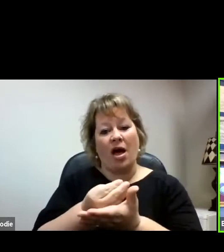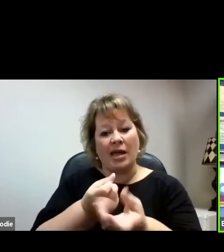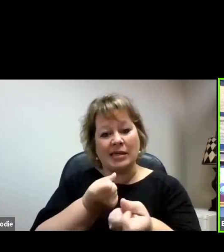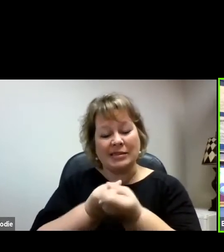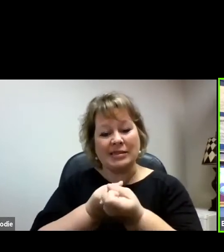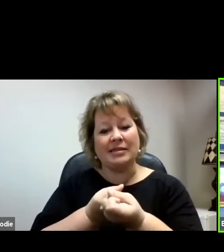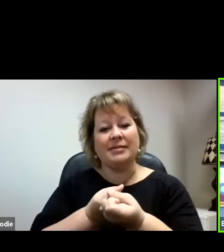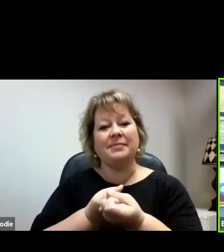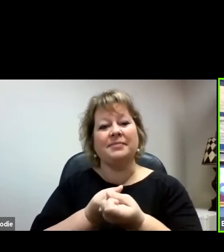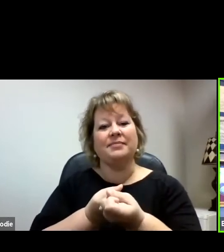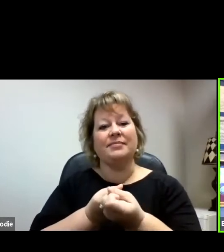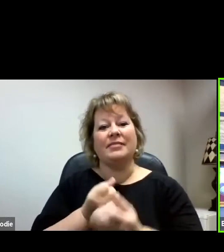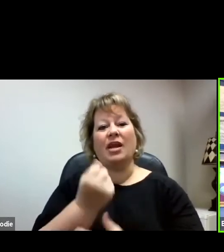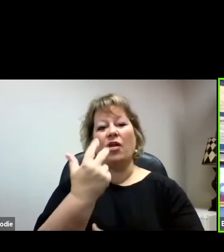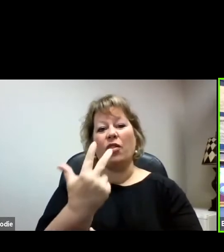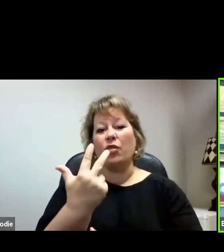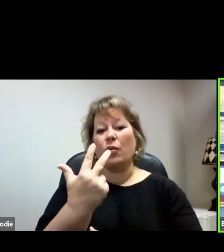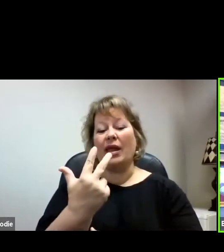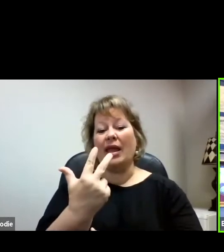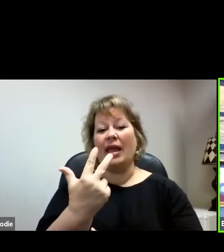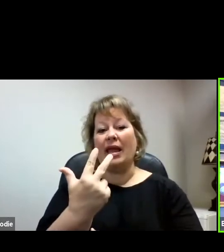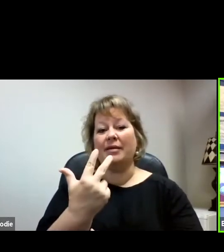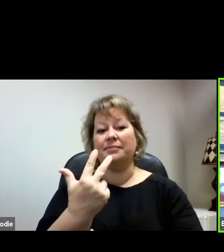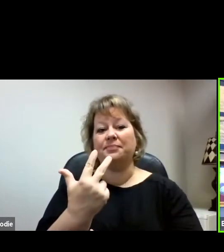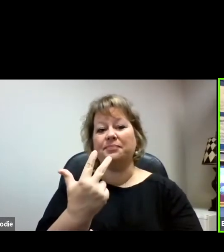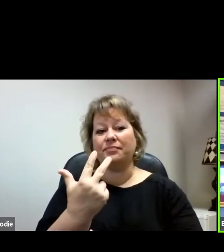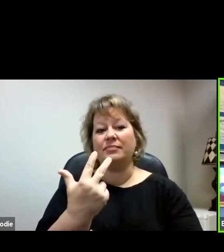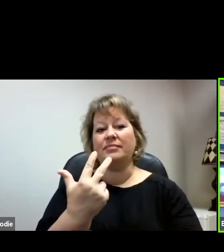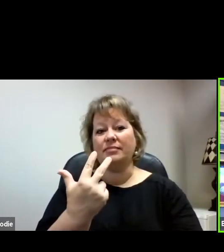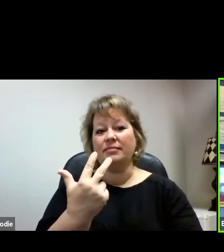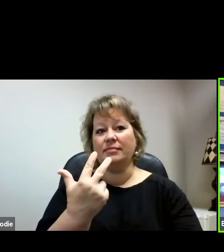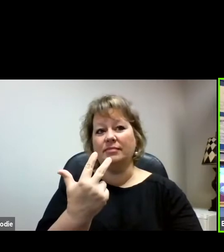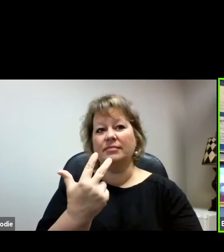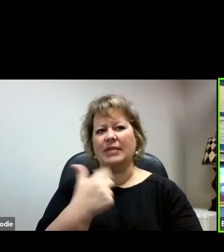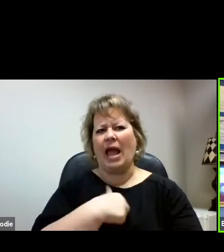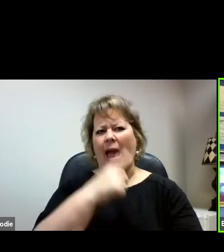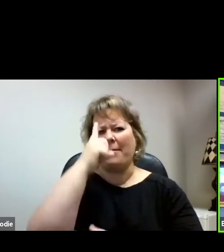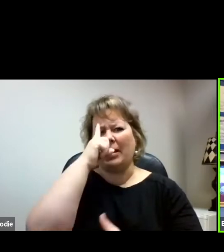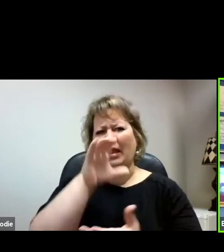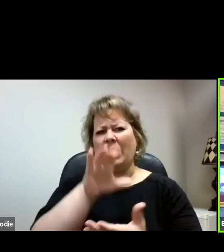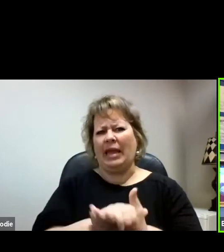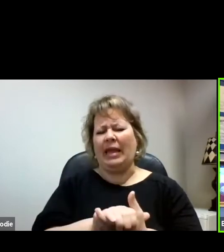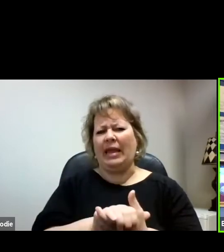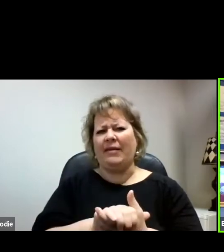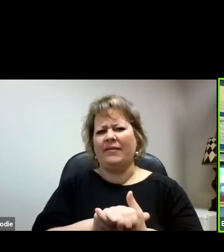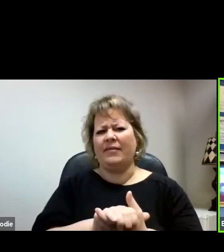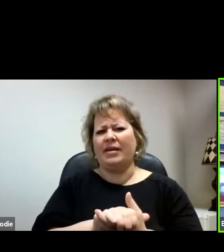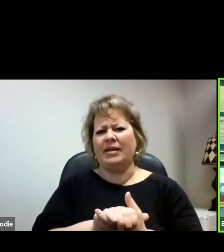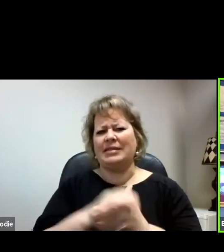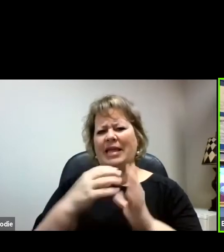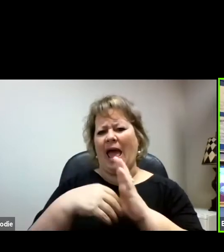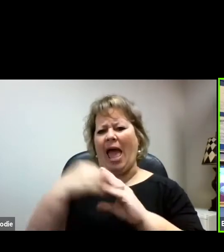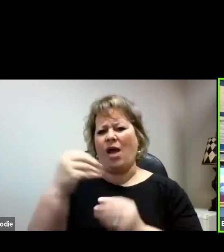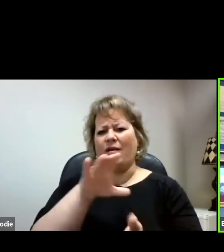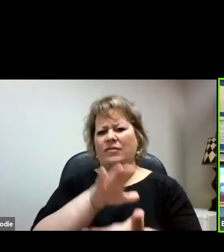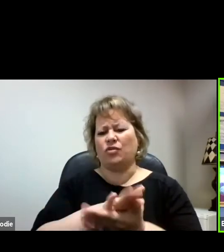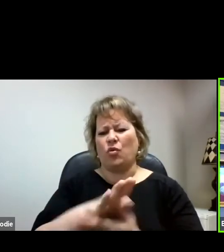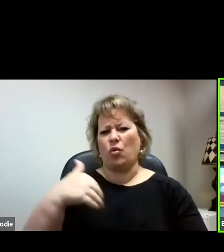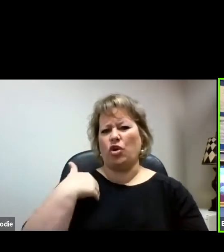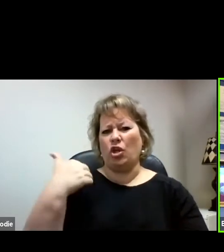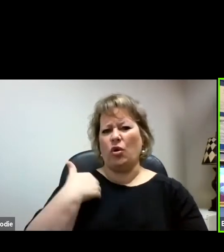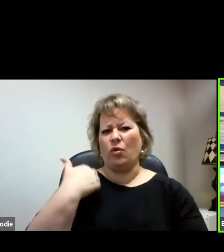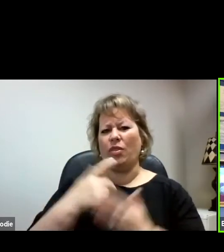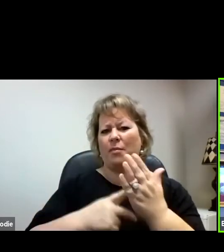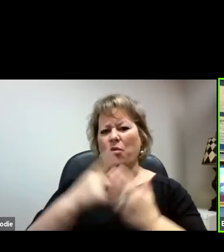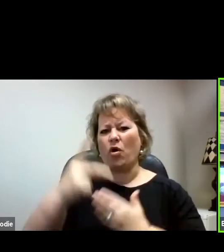three of the, I believe it's the out-of-school youth programs in Decatur,